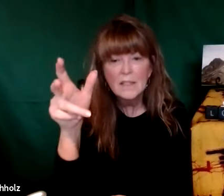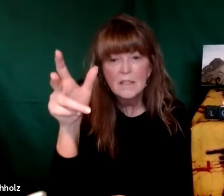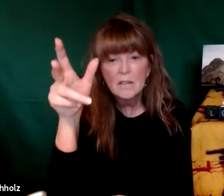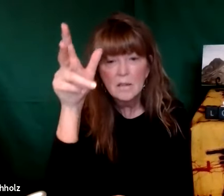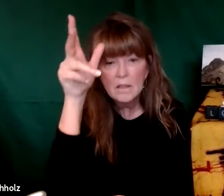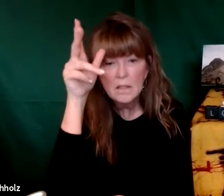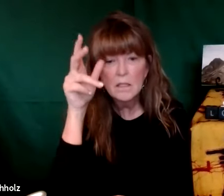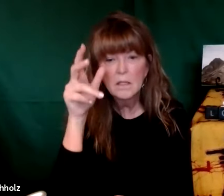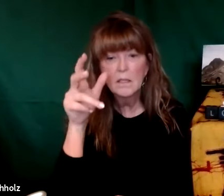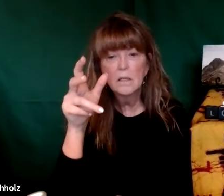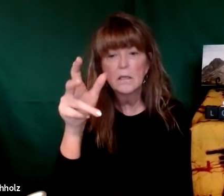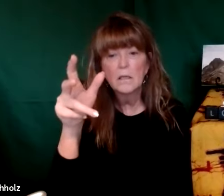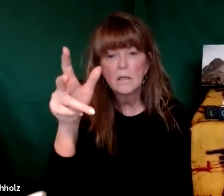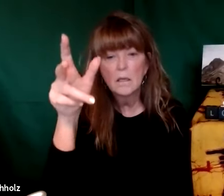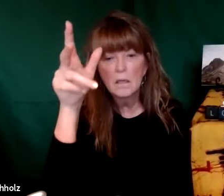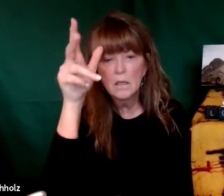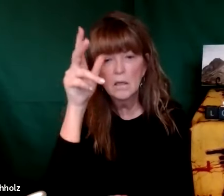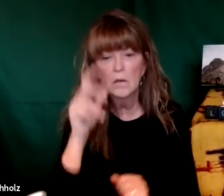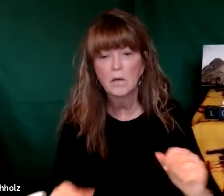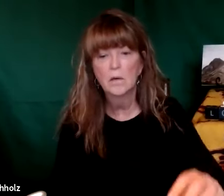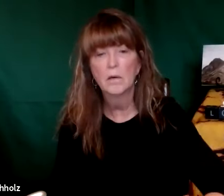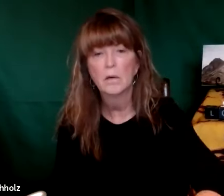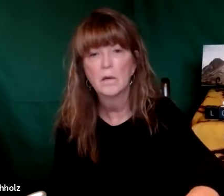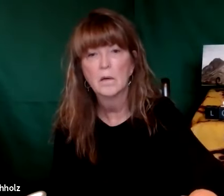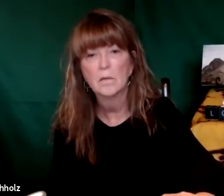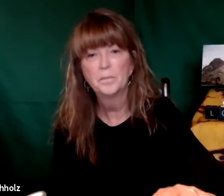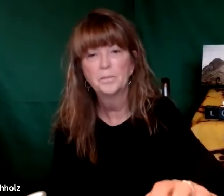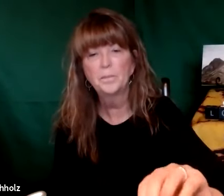and speaking we just need to listen